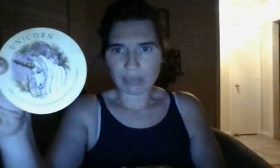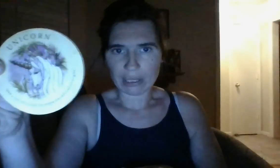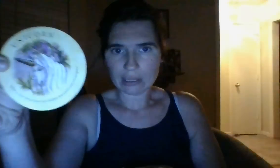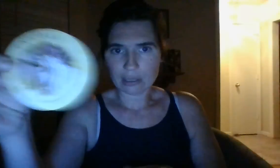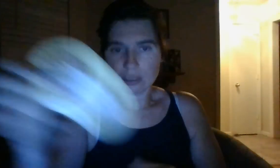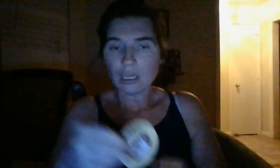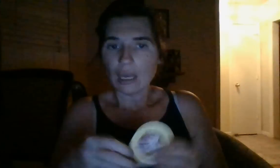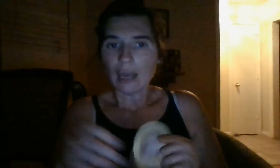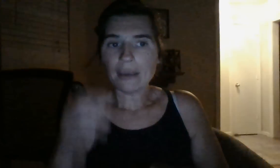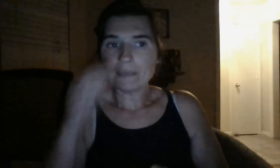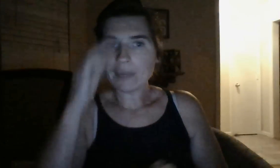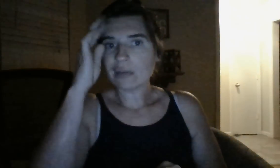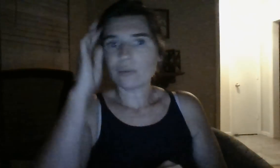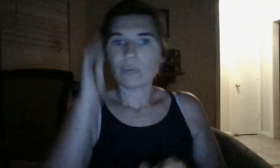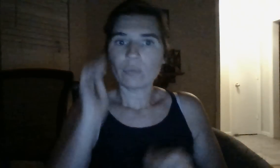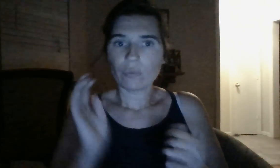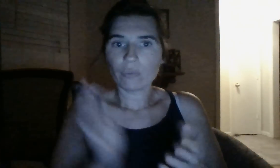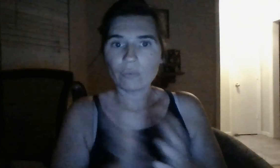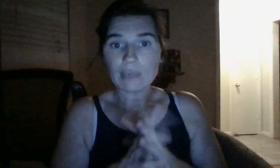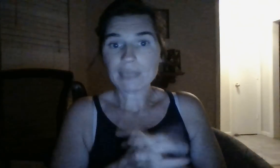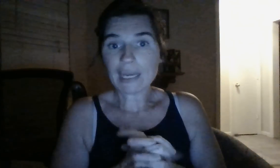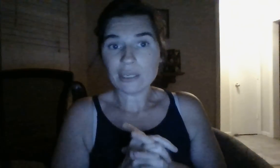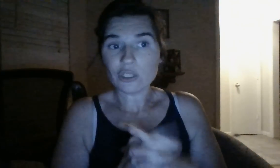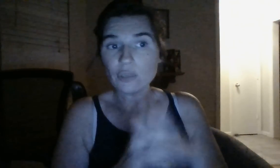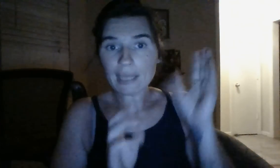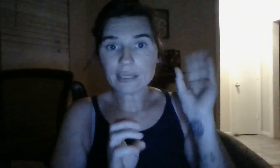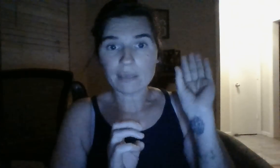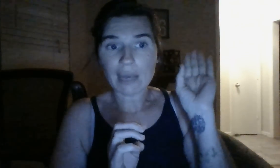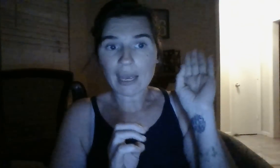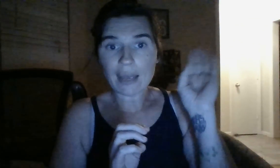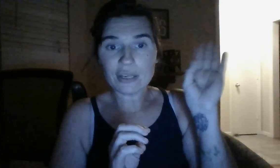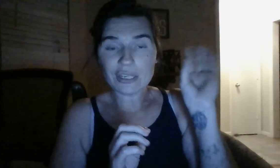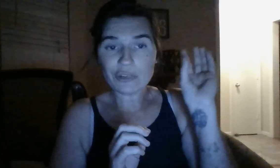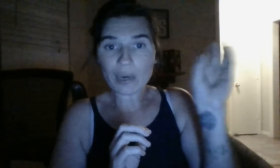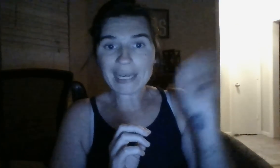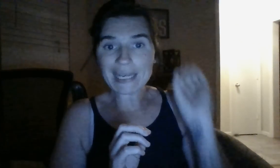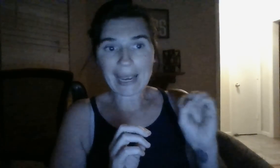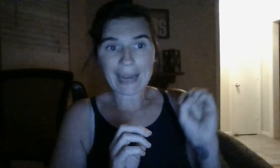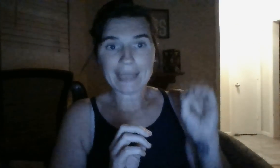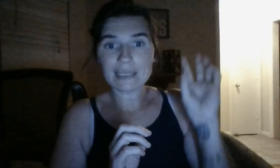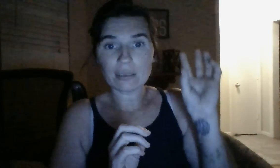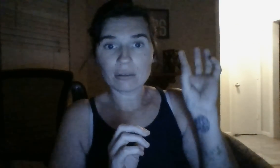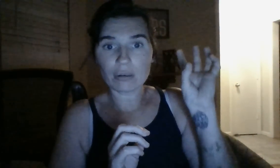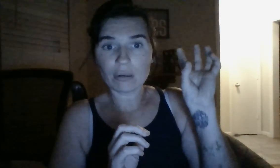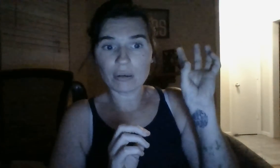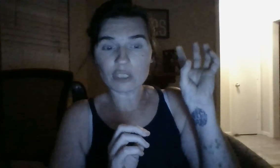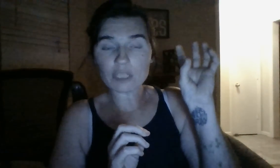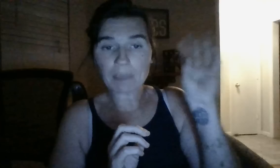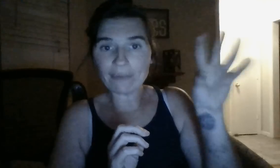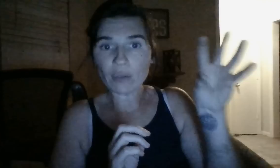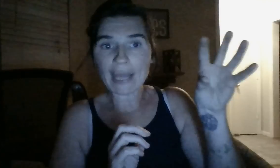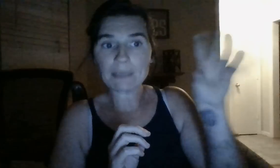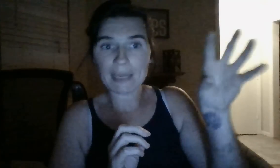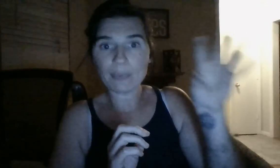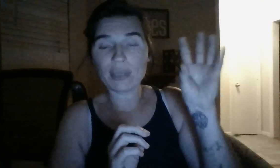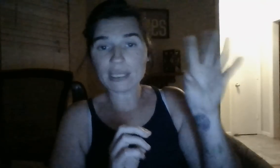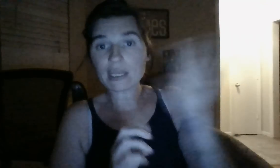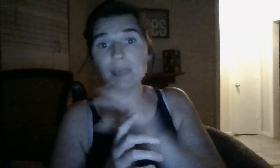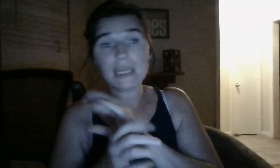know this. But, what I'm saying is, you had some greedy-ass, spiteful-ass people in this company